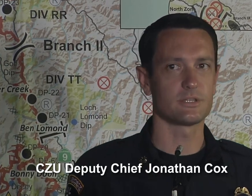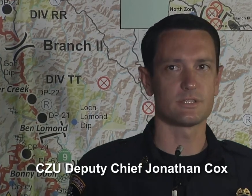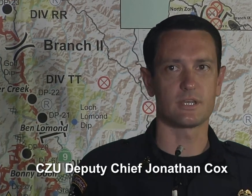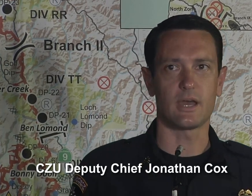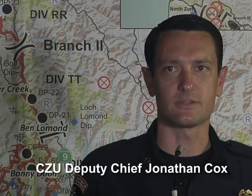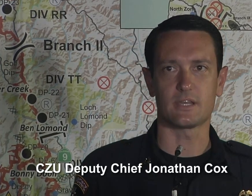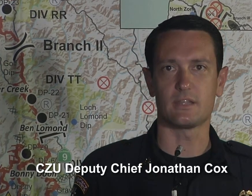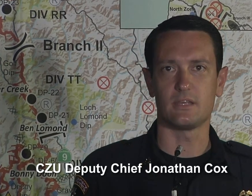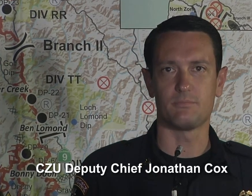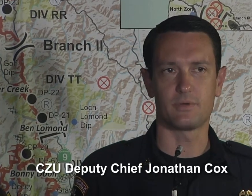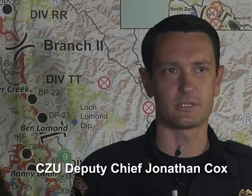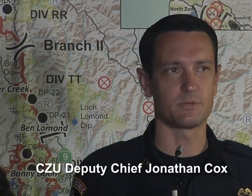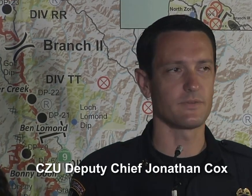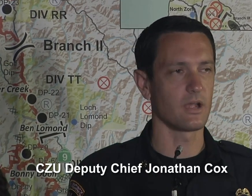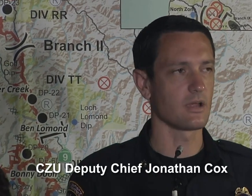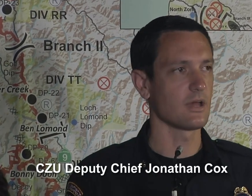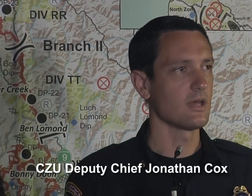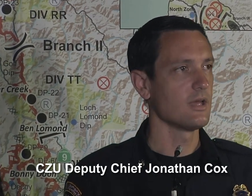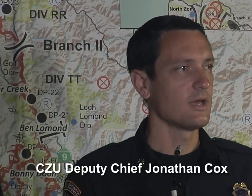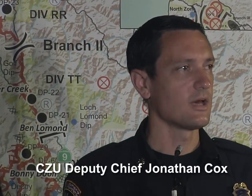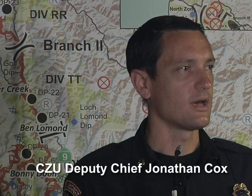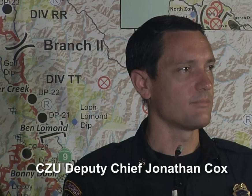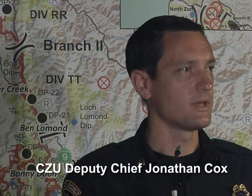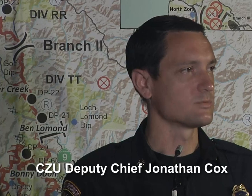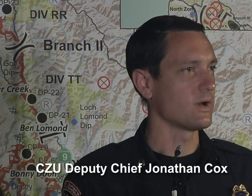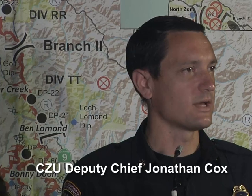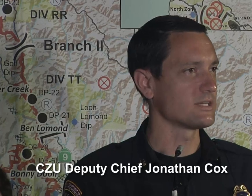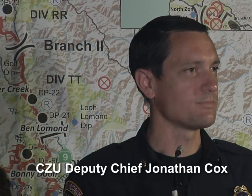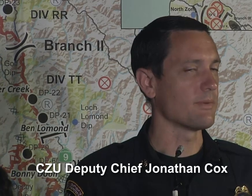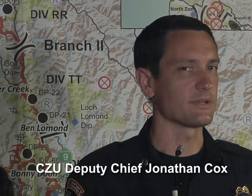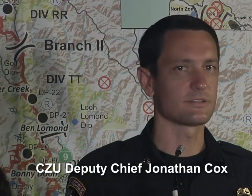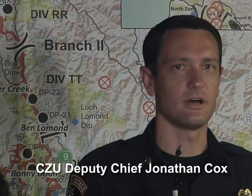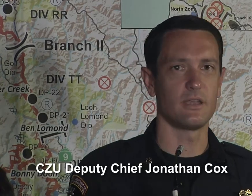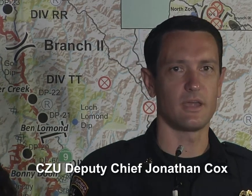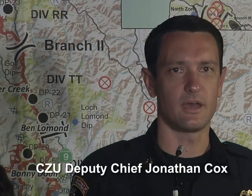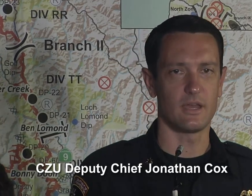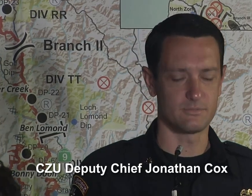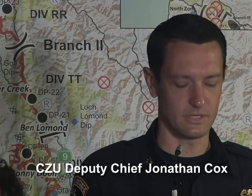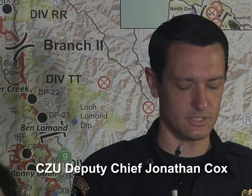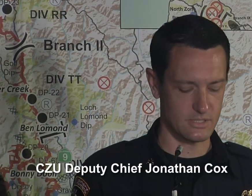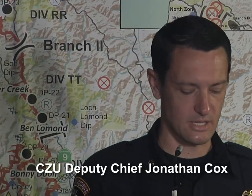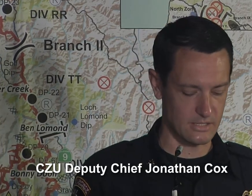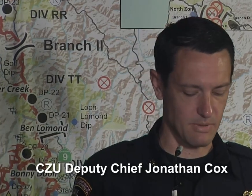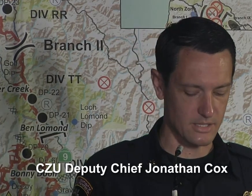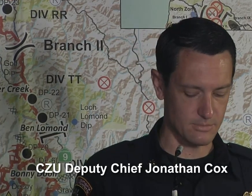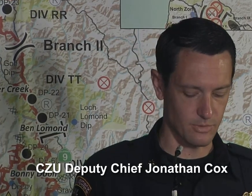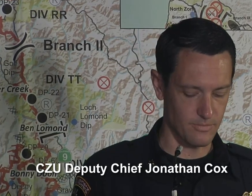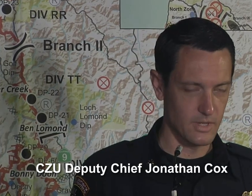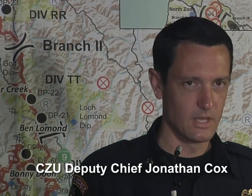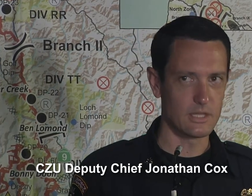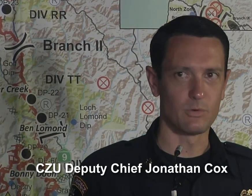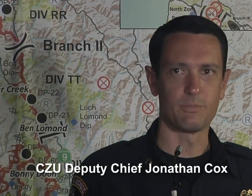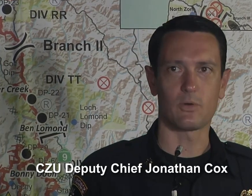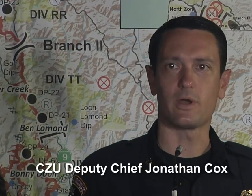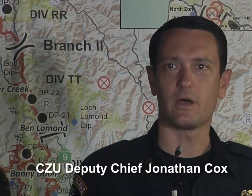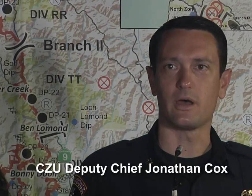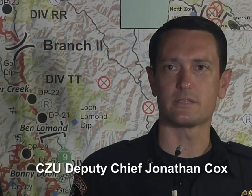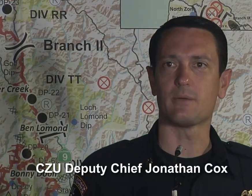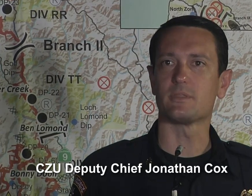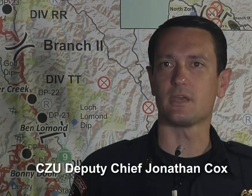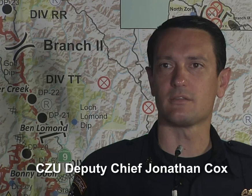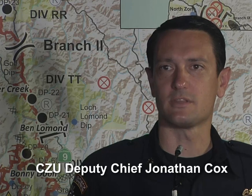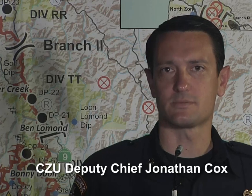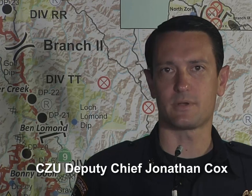conversations outside the press briefing area, as well as keep your masks on as much as possible. There will be